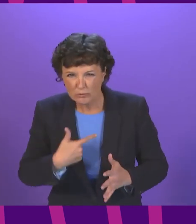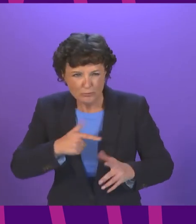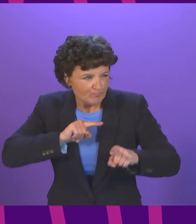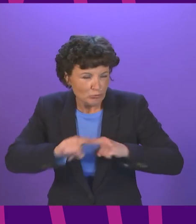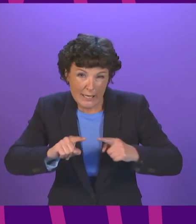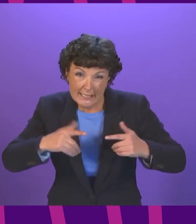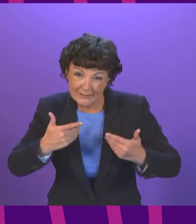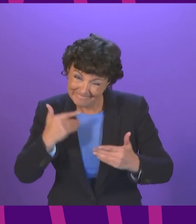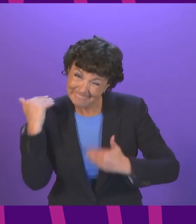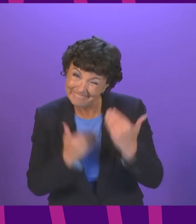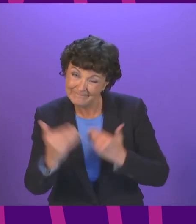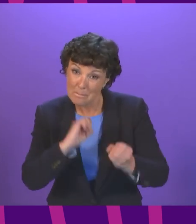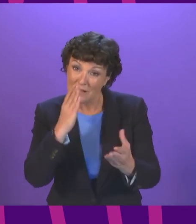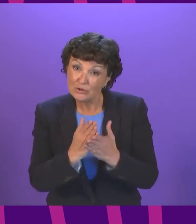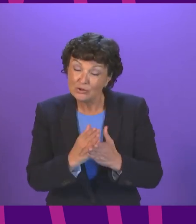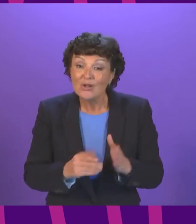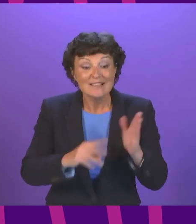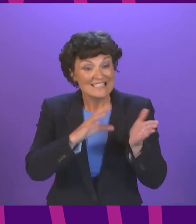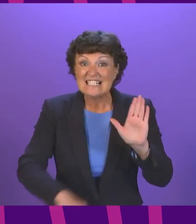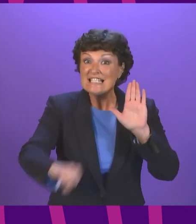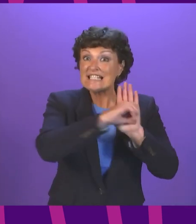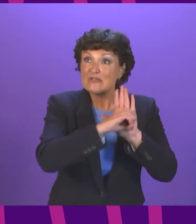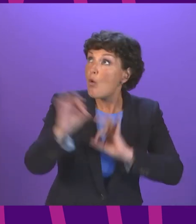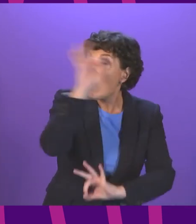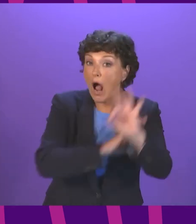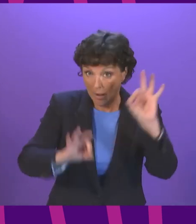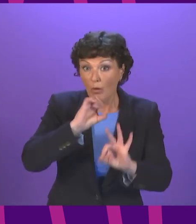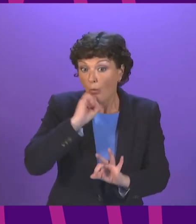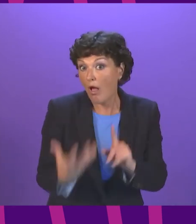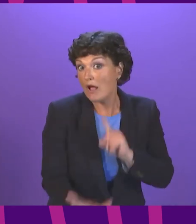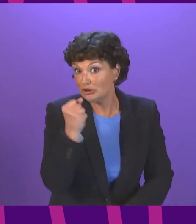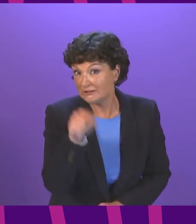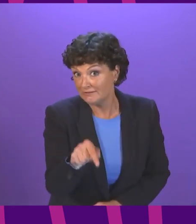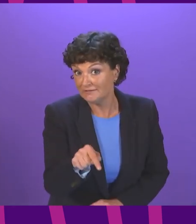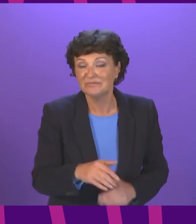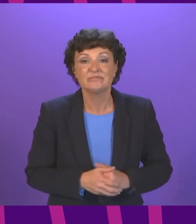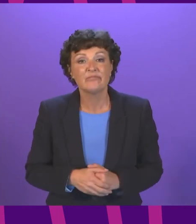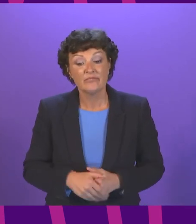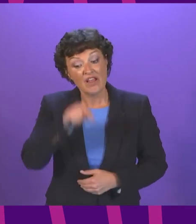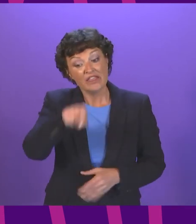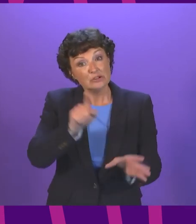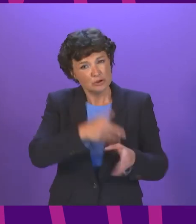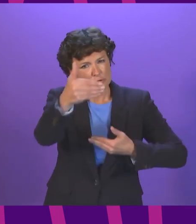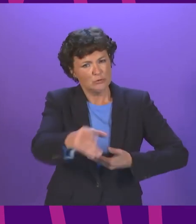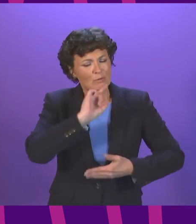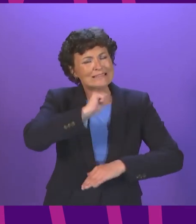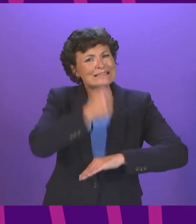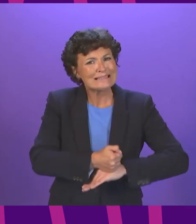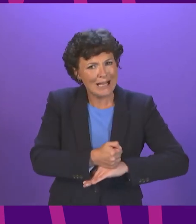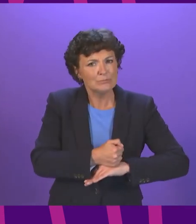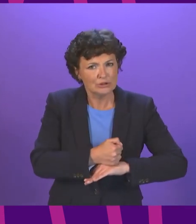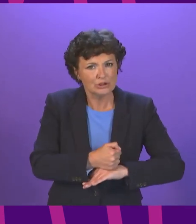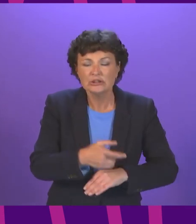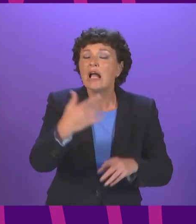transformation This national work will be supported by regional economic partnerships which will be established over this coming year We will also